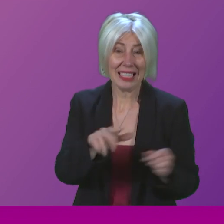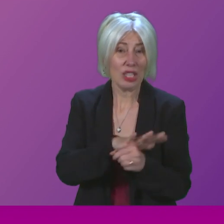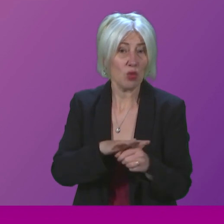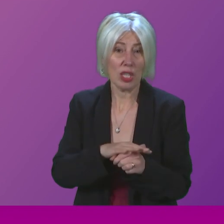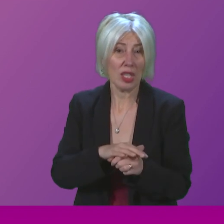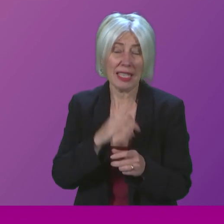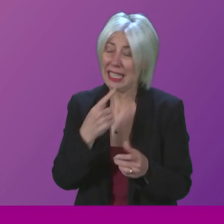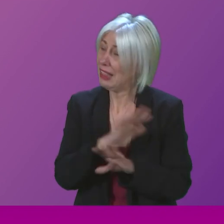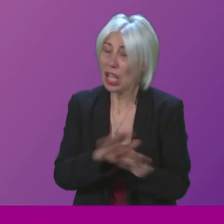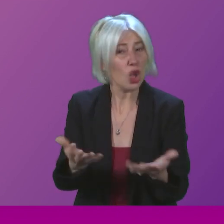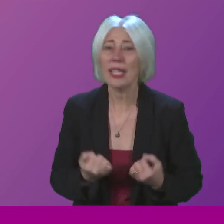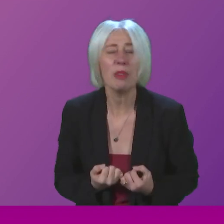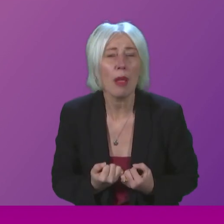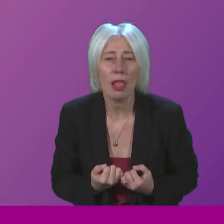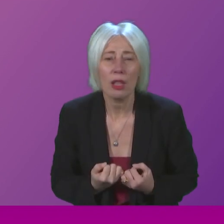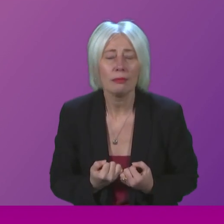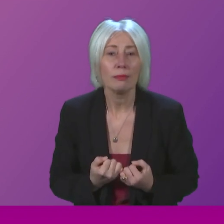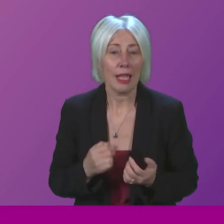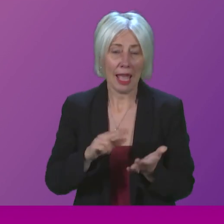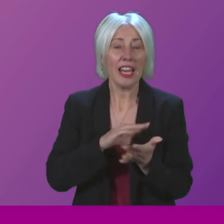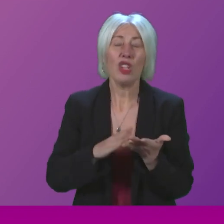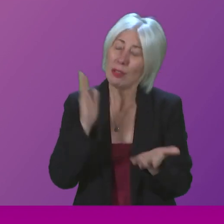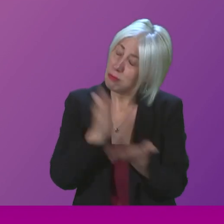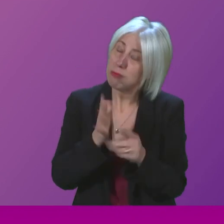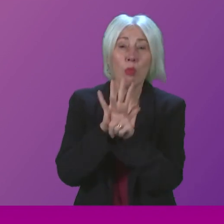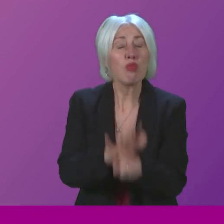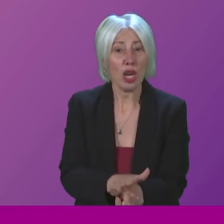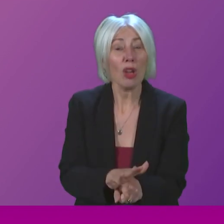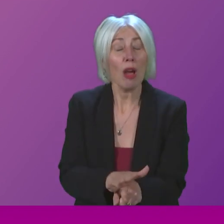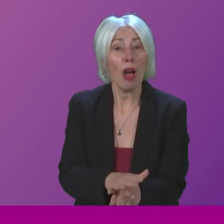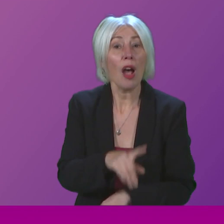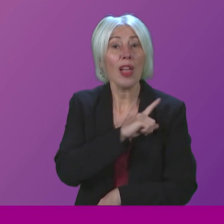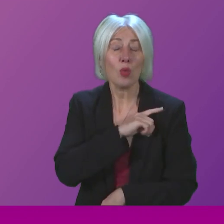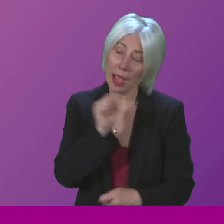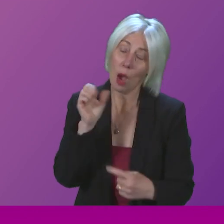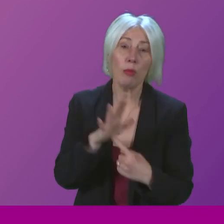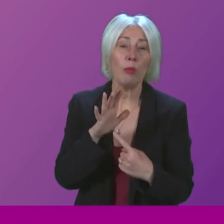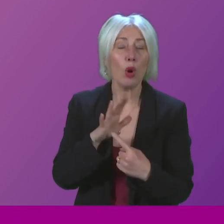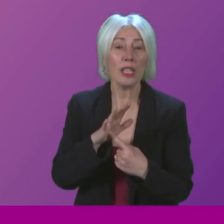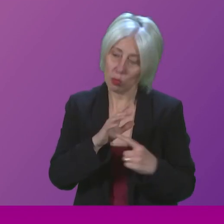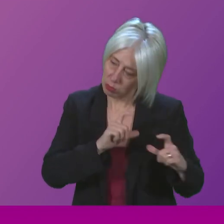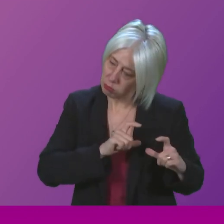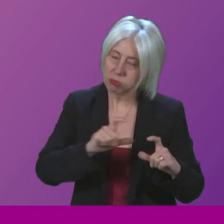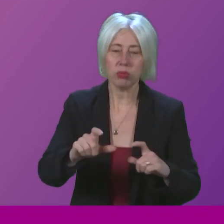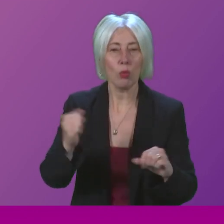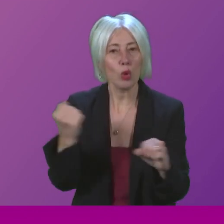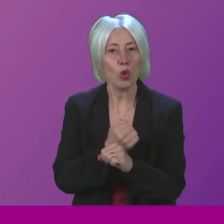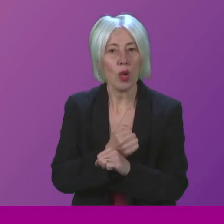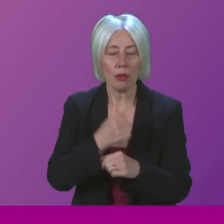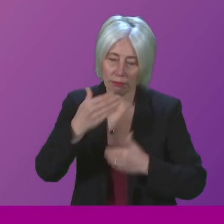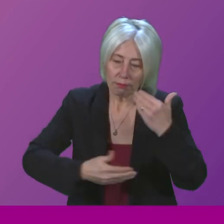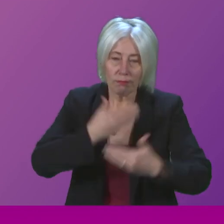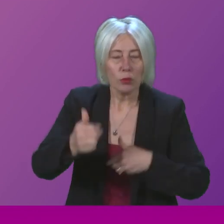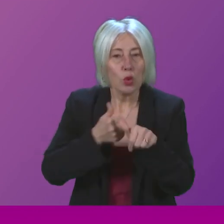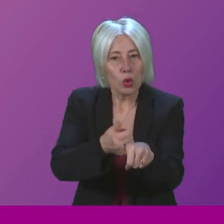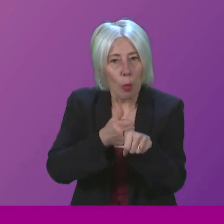acceptable. Our NHS is under extreme pressure, which is why it's so important that we continue to take the steps we are taking to support